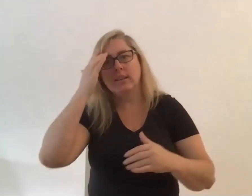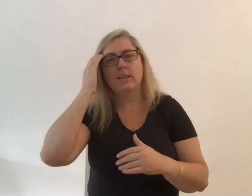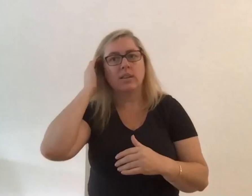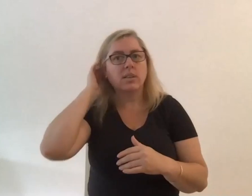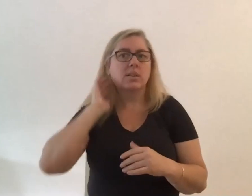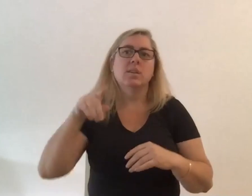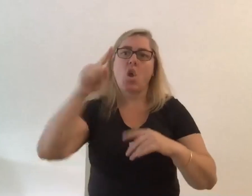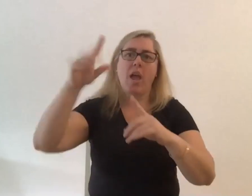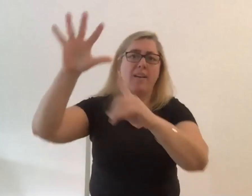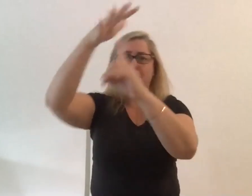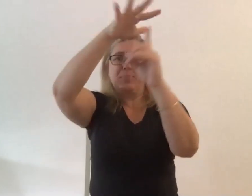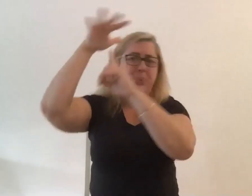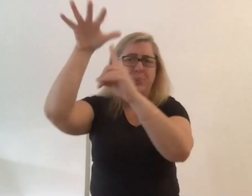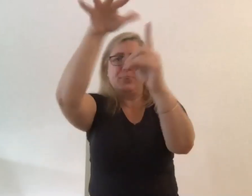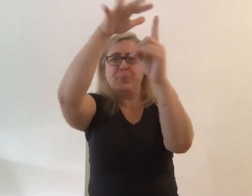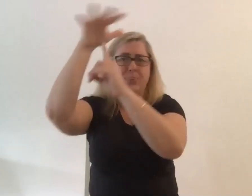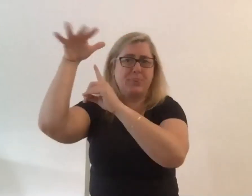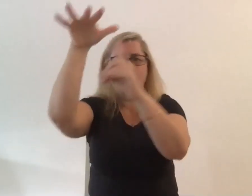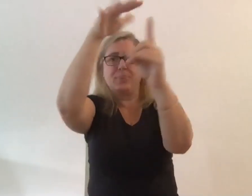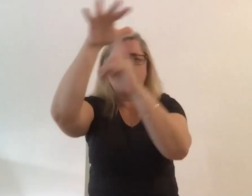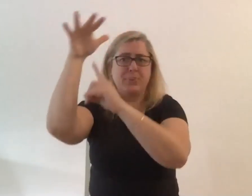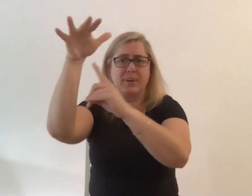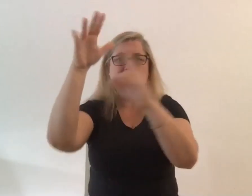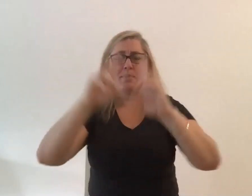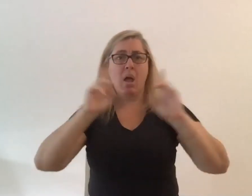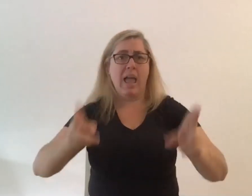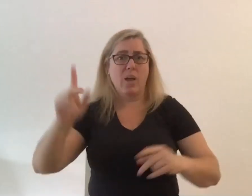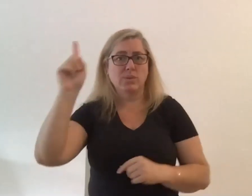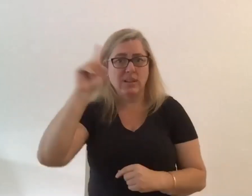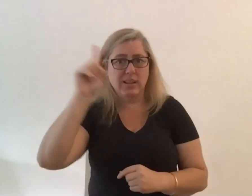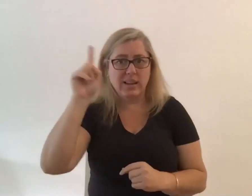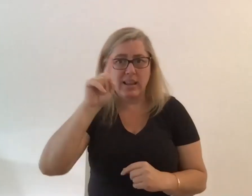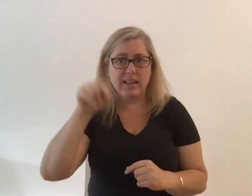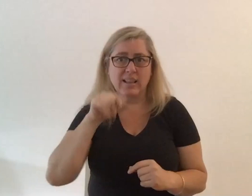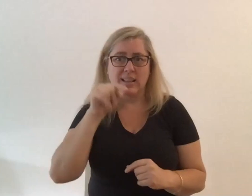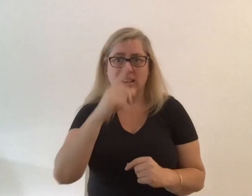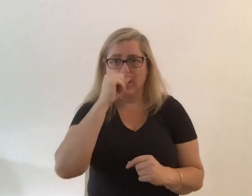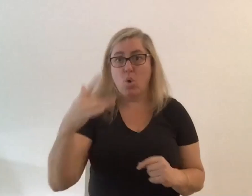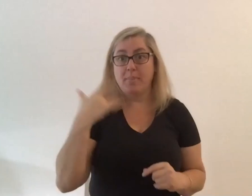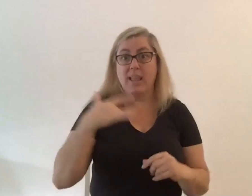buzzing my house right now so this could be live theatre about to happen